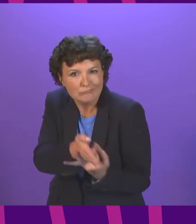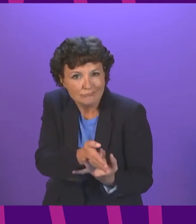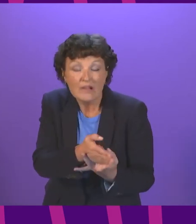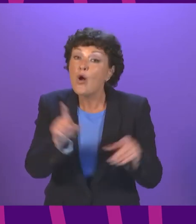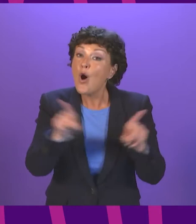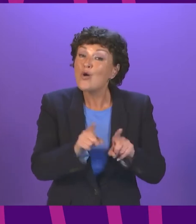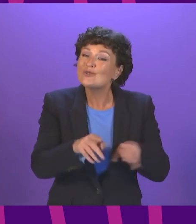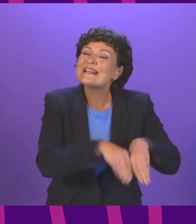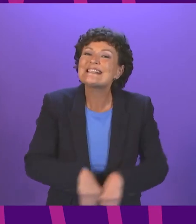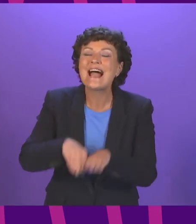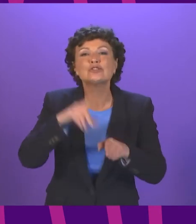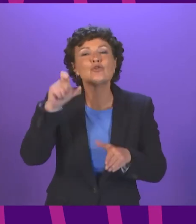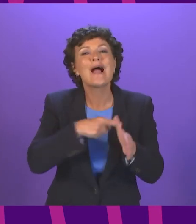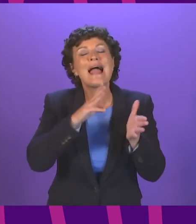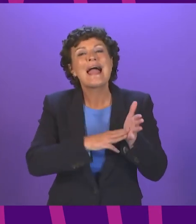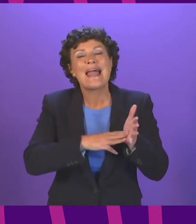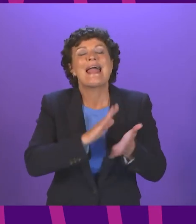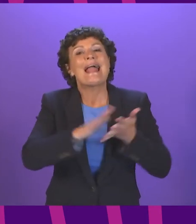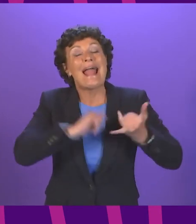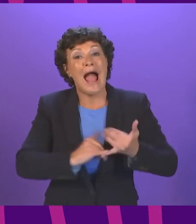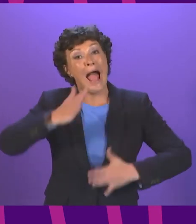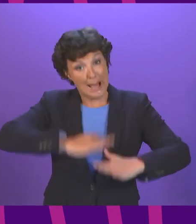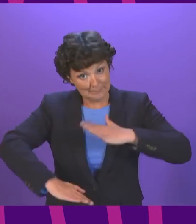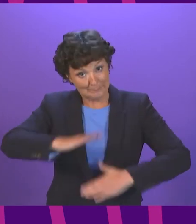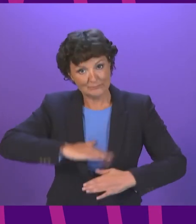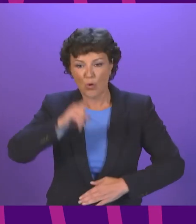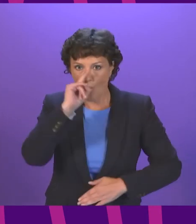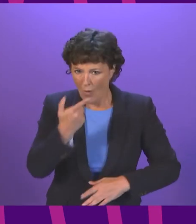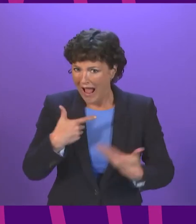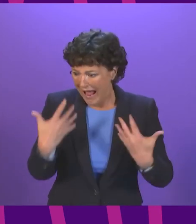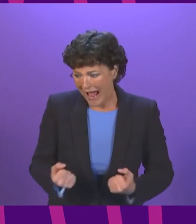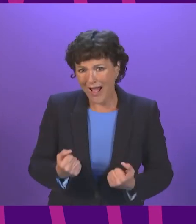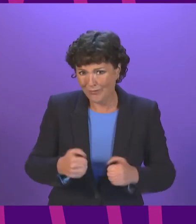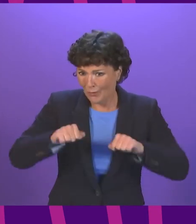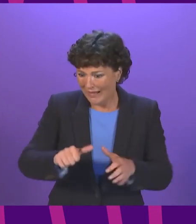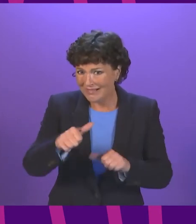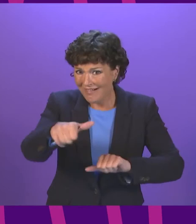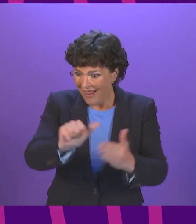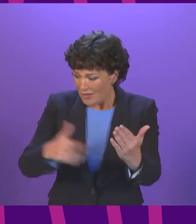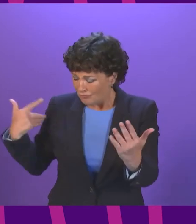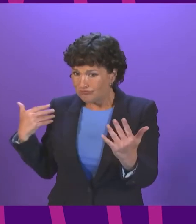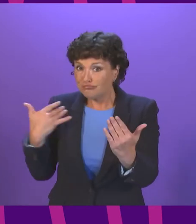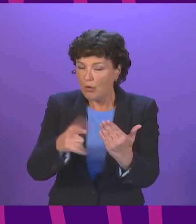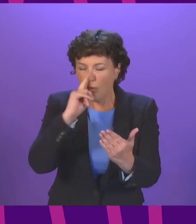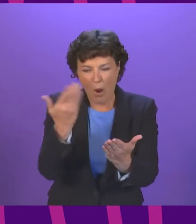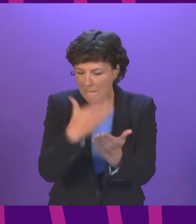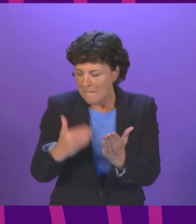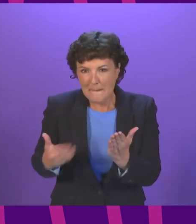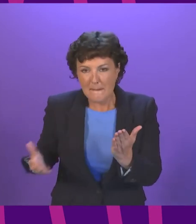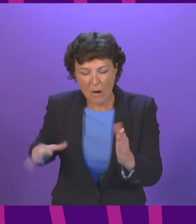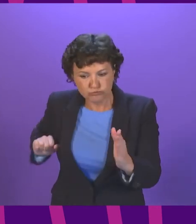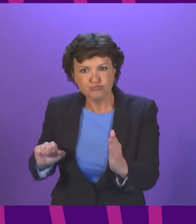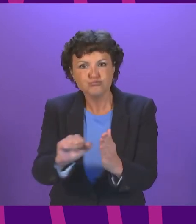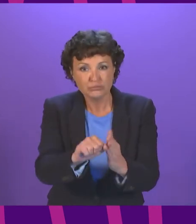CAMHS service specification and clear historic waiting lists. We will also invest in the modernisation of the NHS estate.